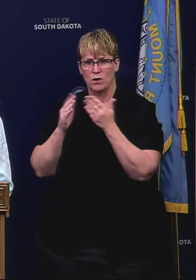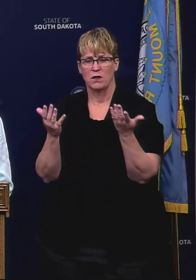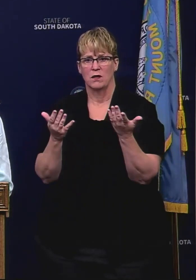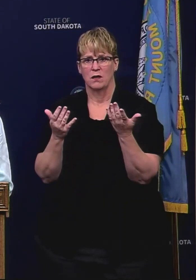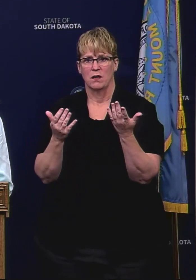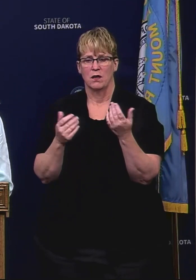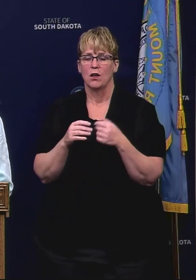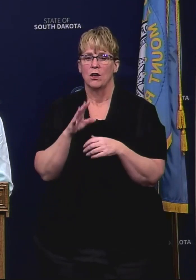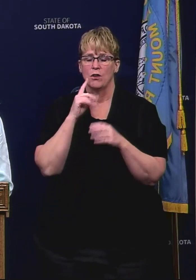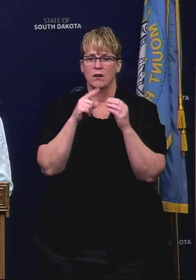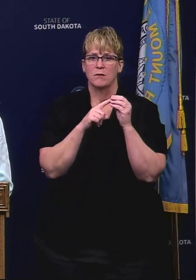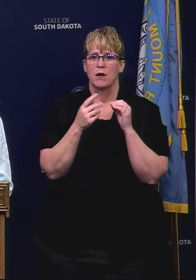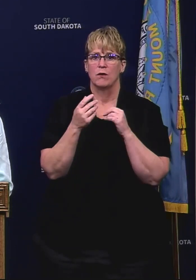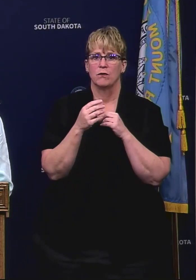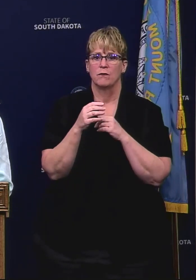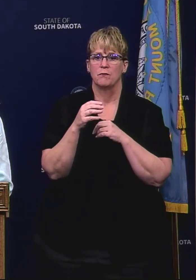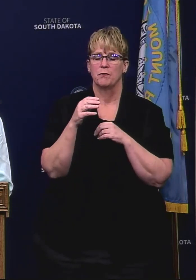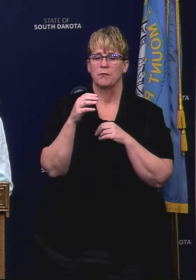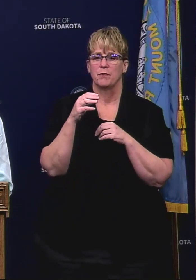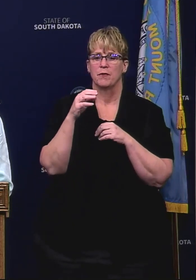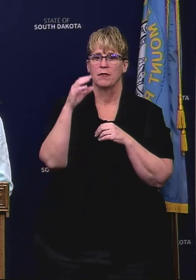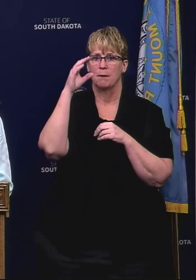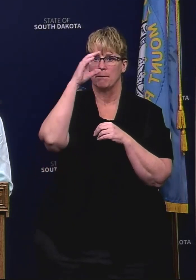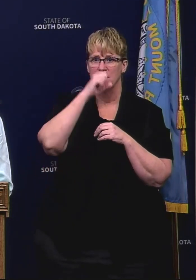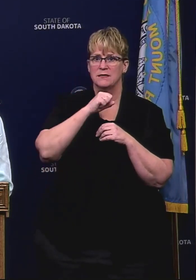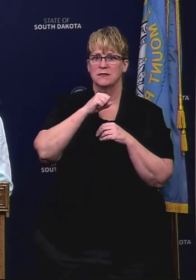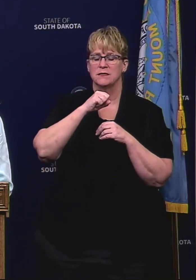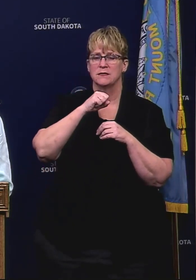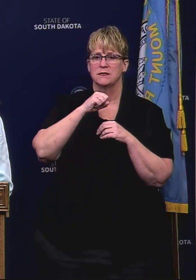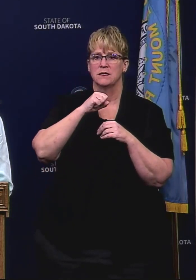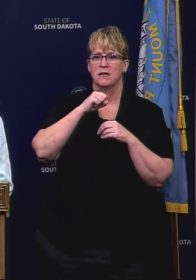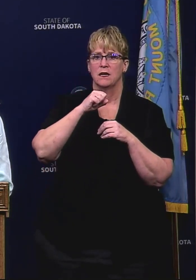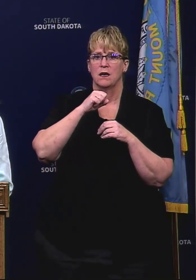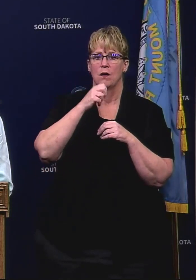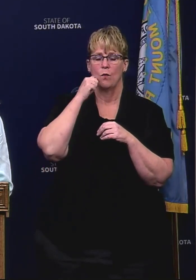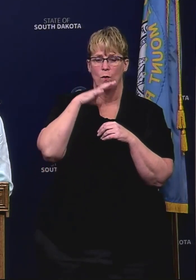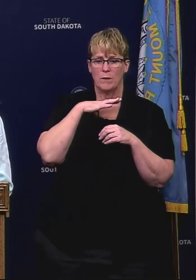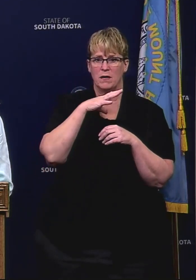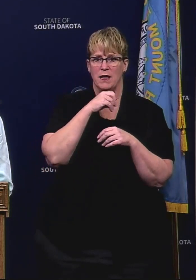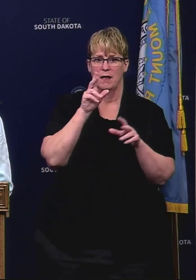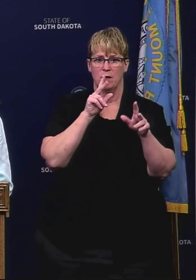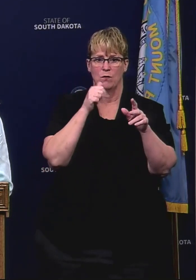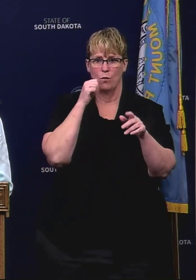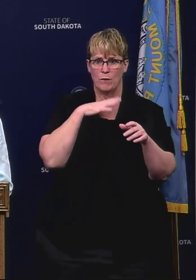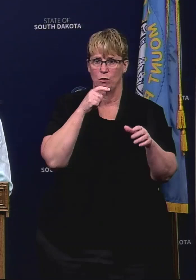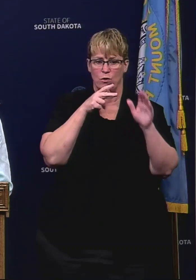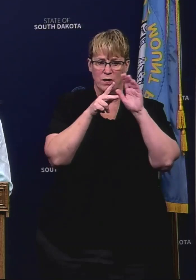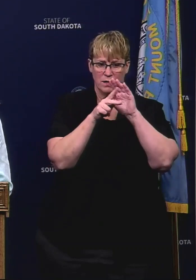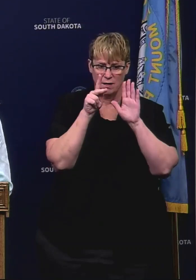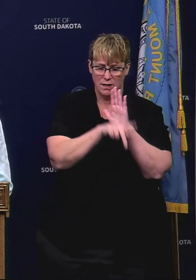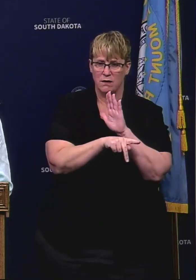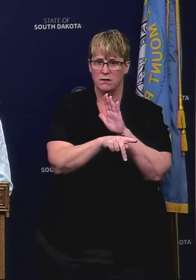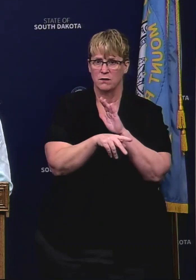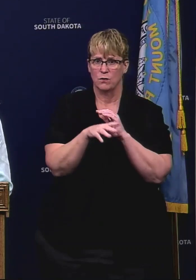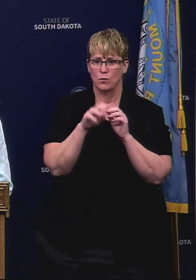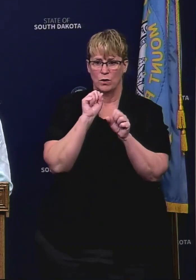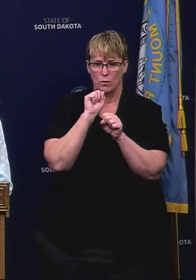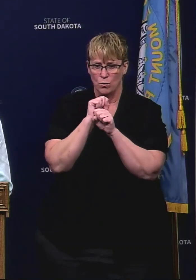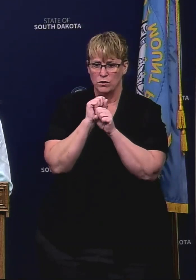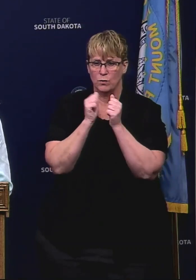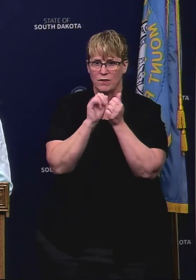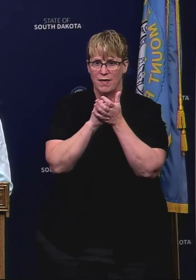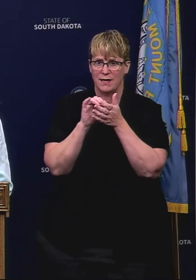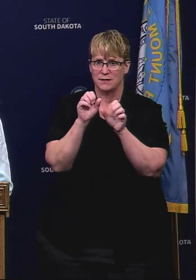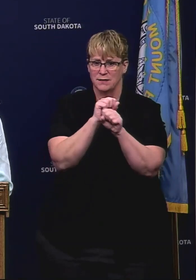missing murdered and indigenous women issues and passed bills and laws to give us more data and transparency so we could adequately go after